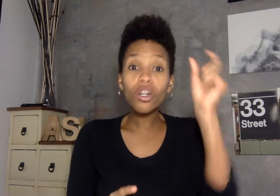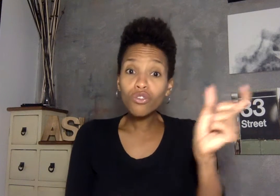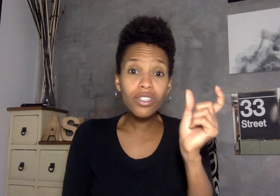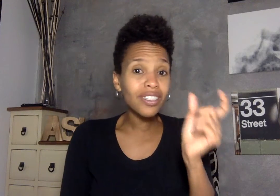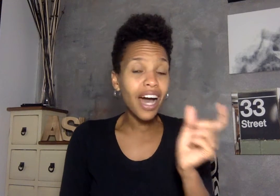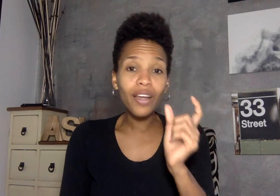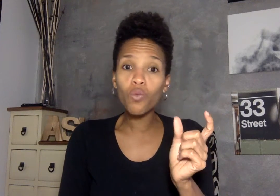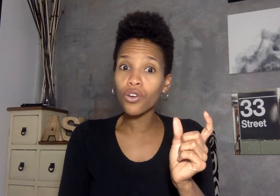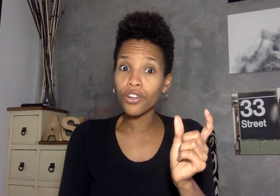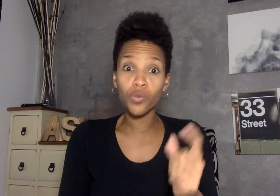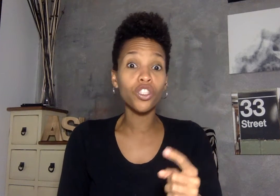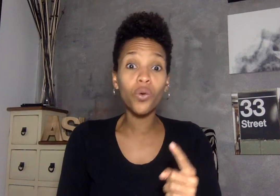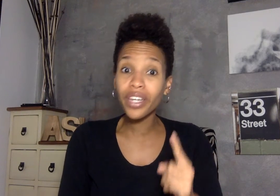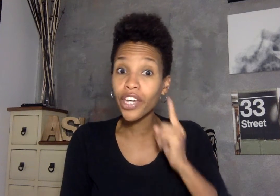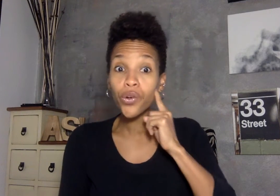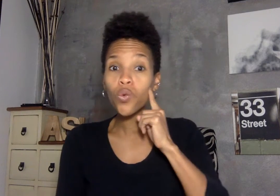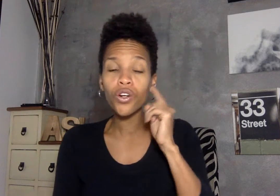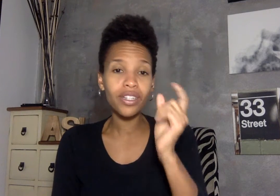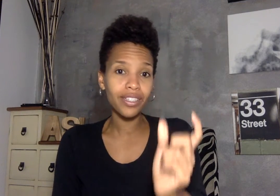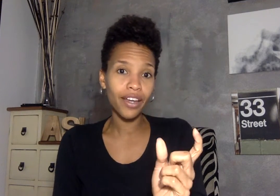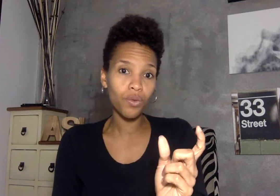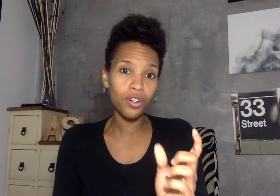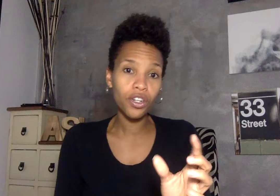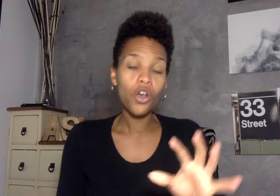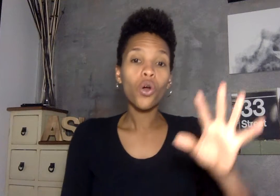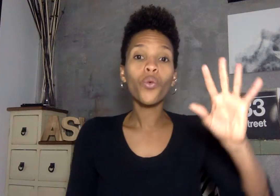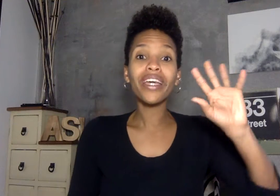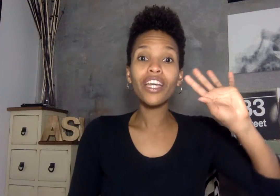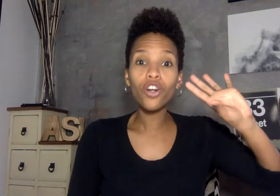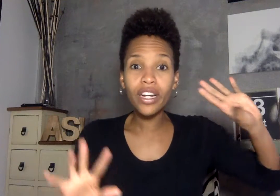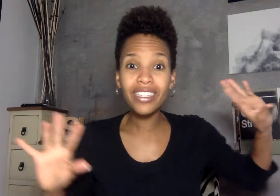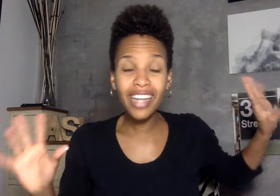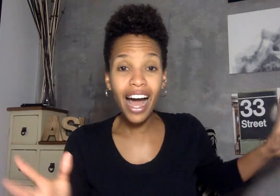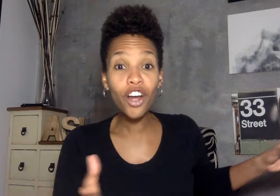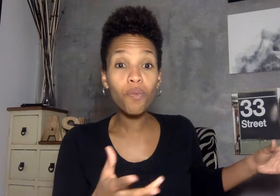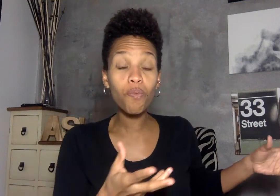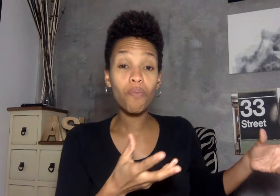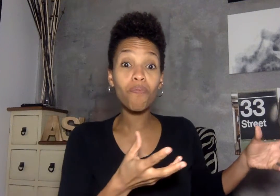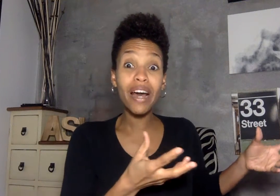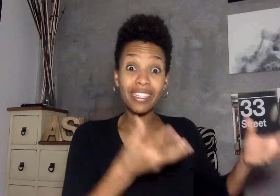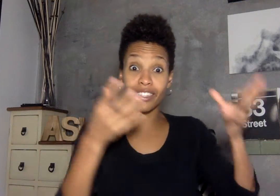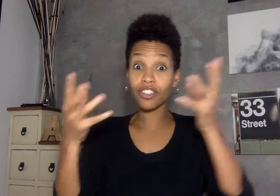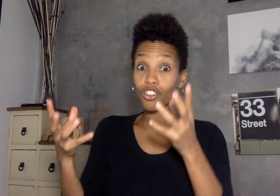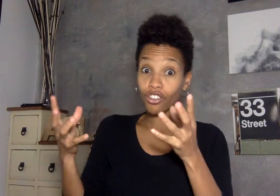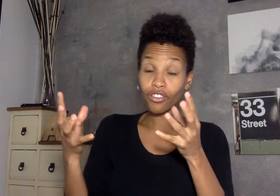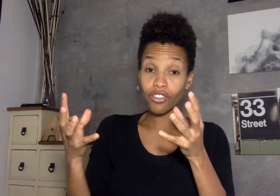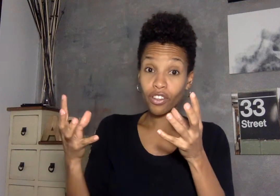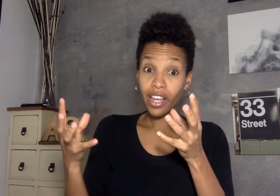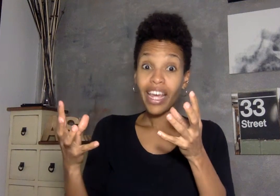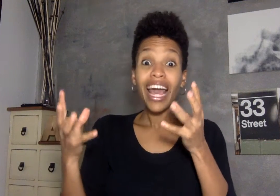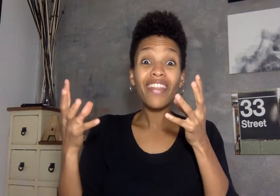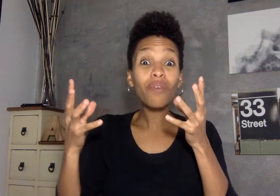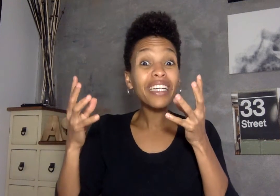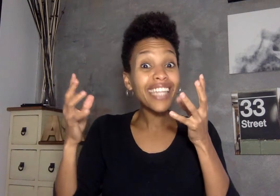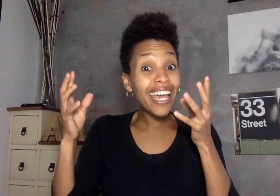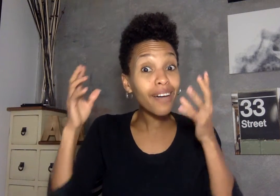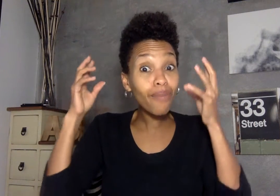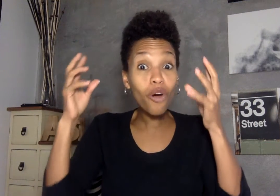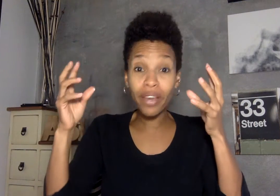don't just sign words we don't hear a word and sign a word we hear an entire message and then we take a moment